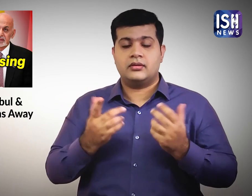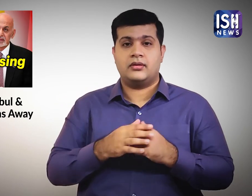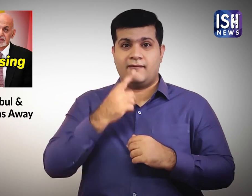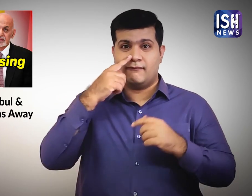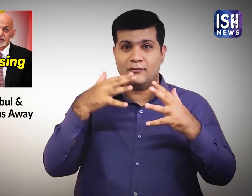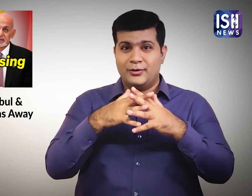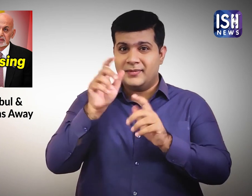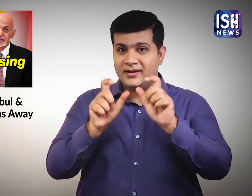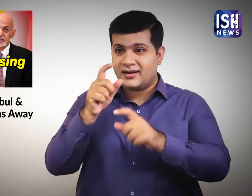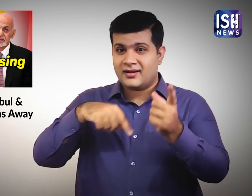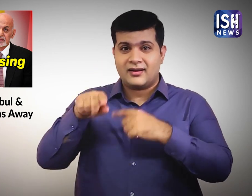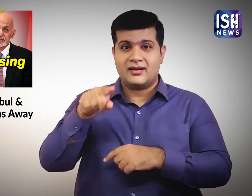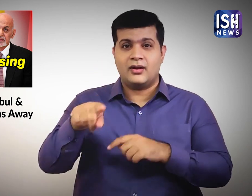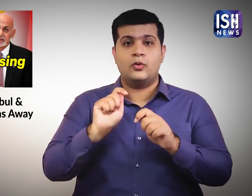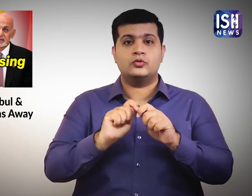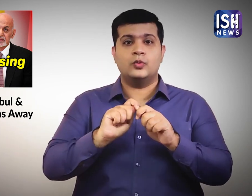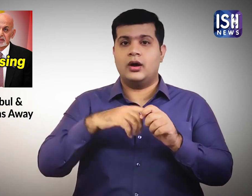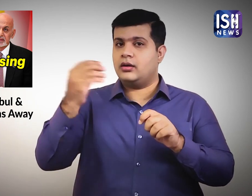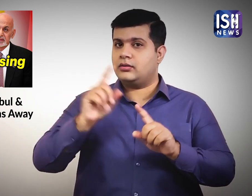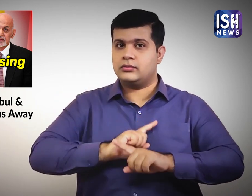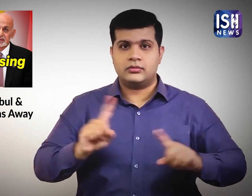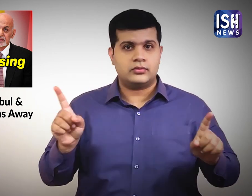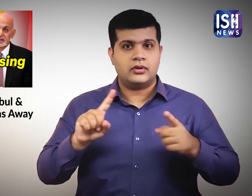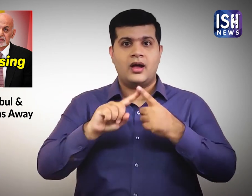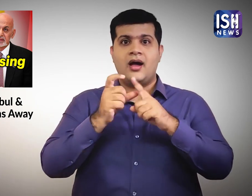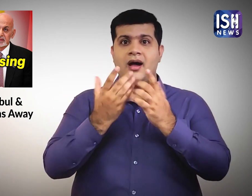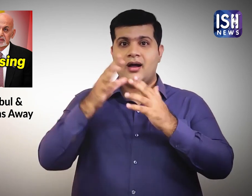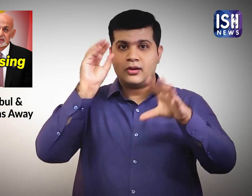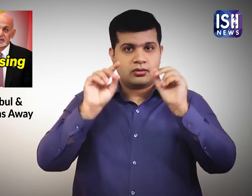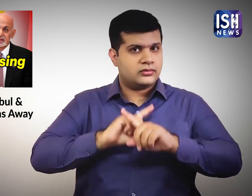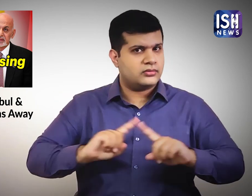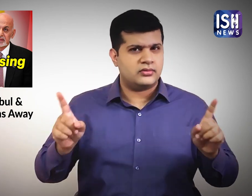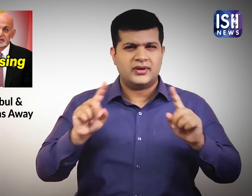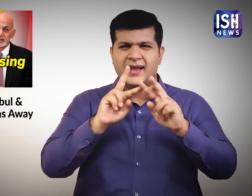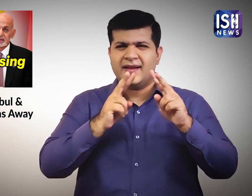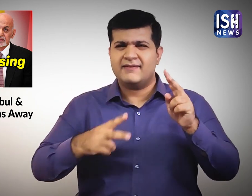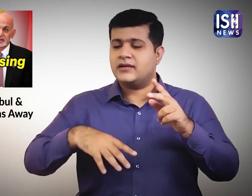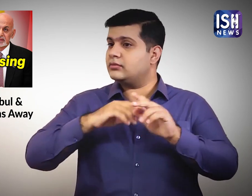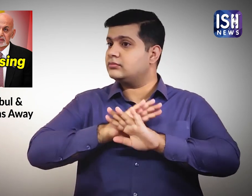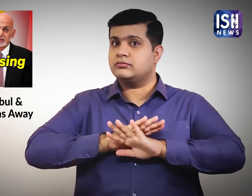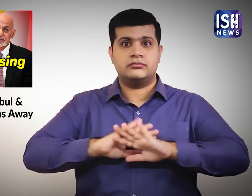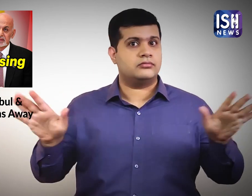Under the law, women were not allowed to work, study or go out. They were supposed to stay at home.